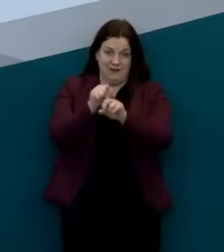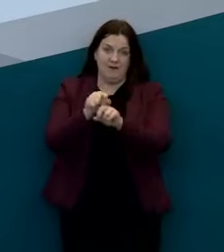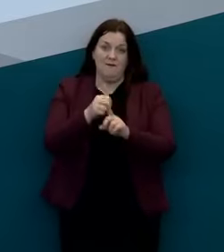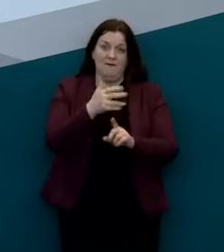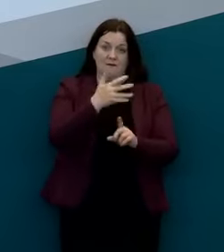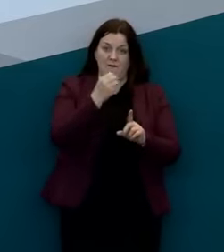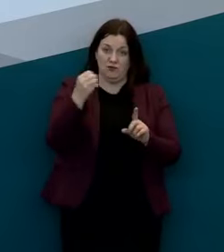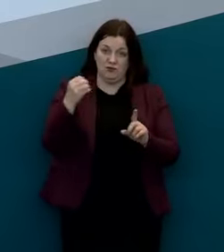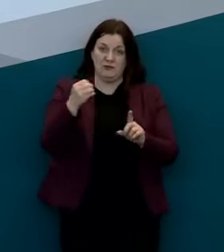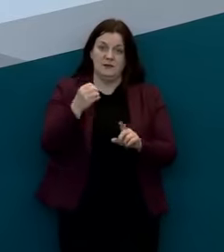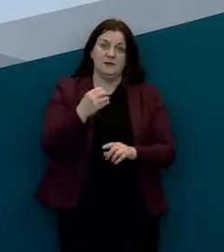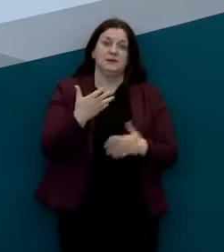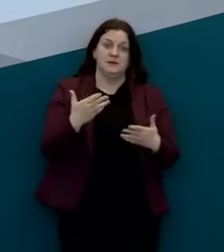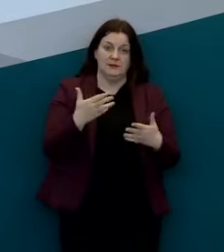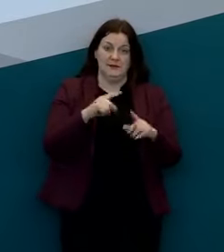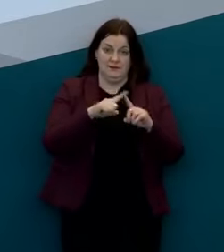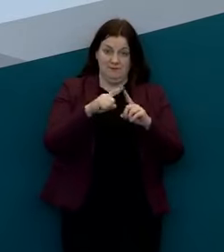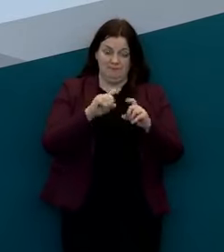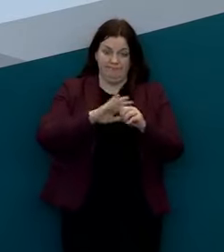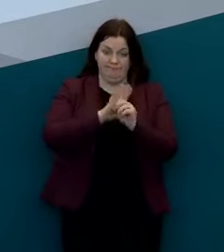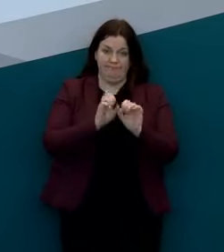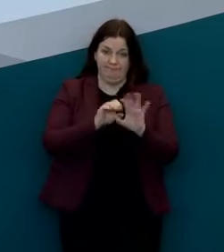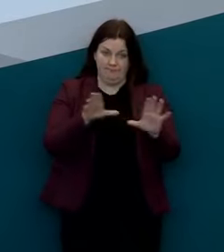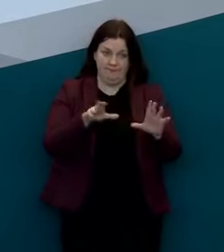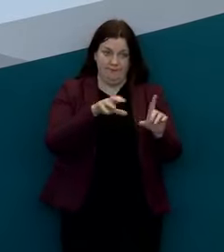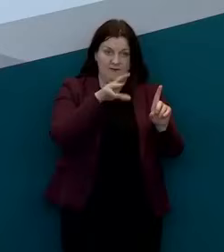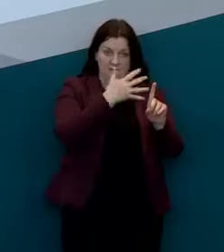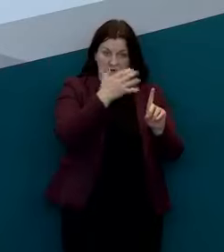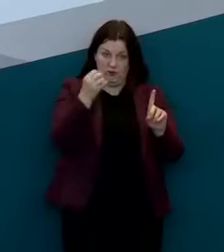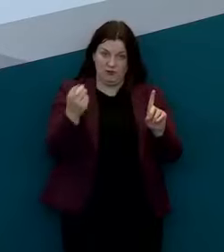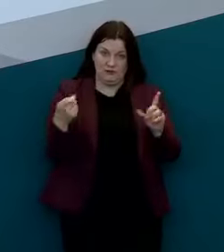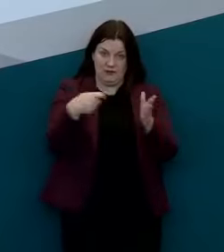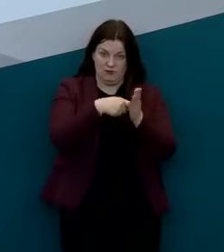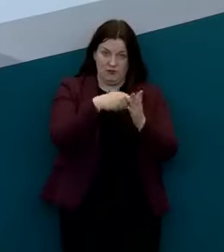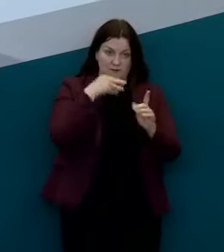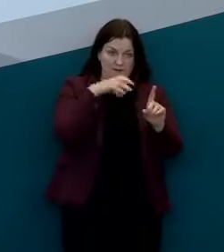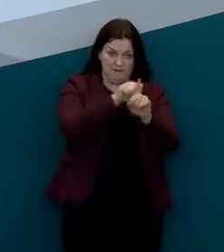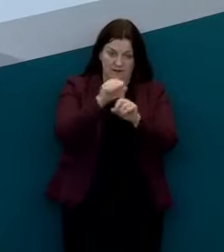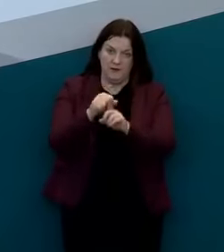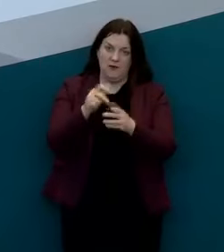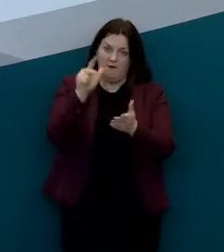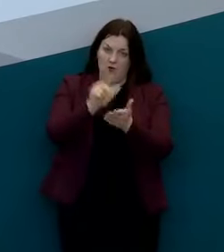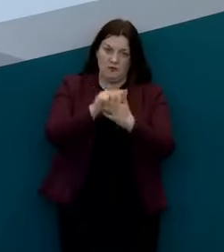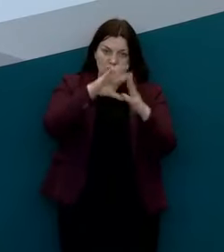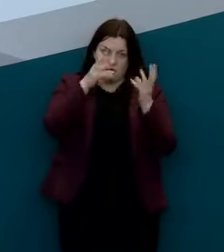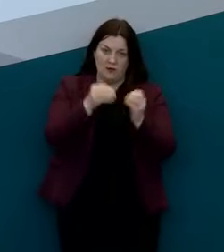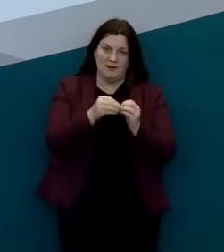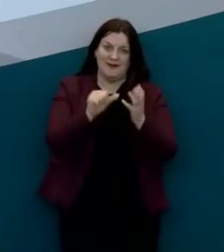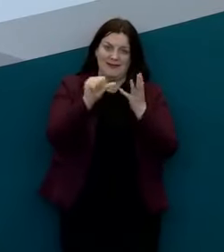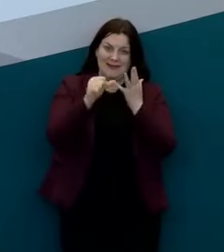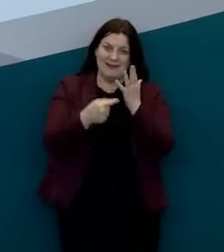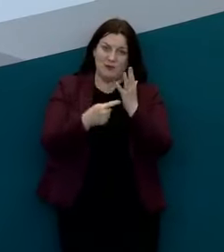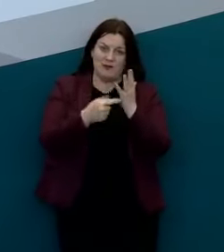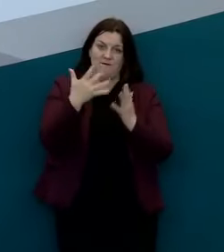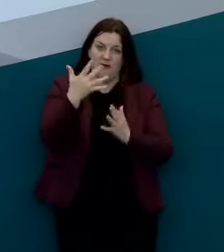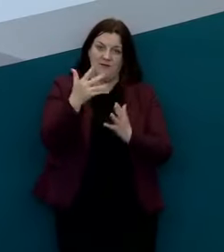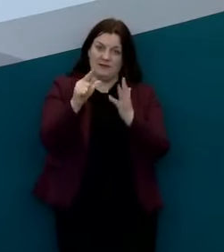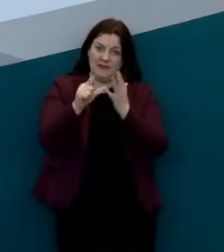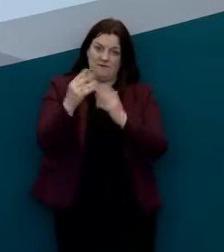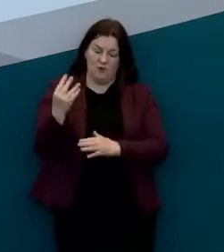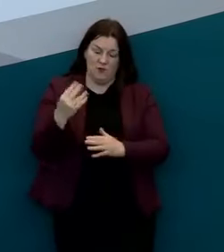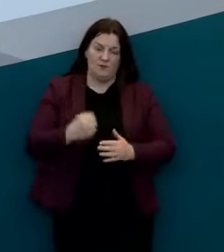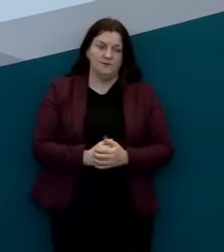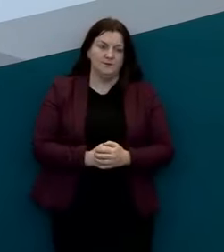cases of COVID-19 bringing the number confirmed in this country to 6,574